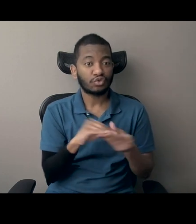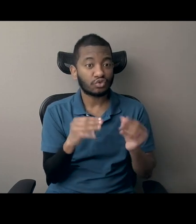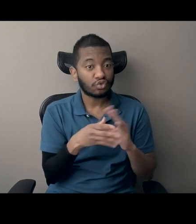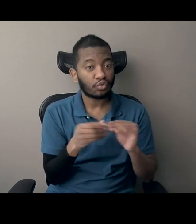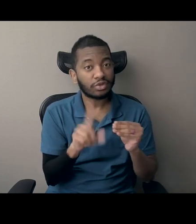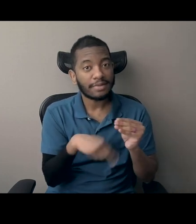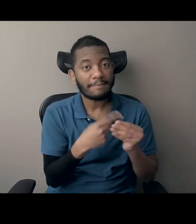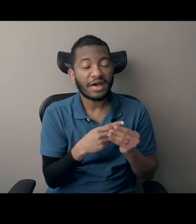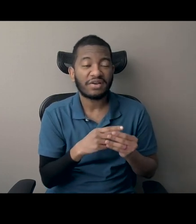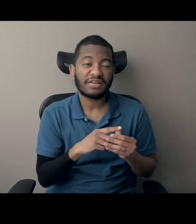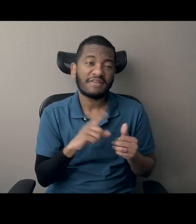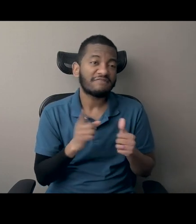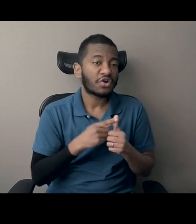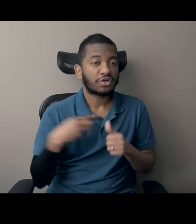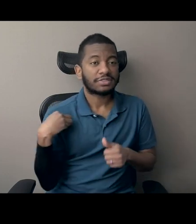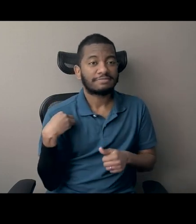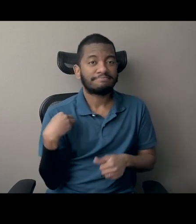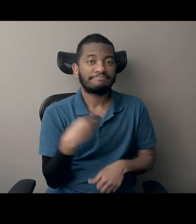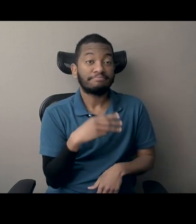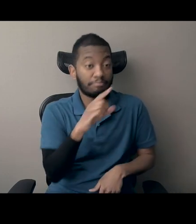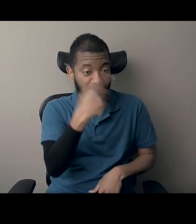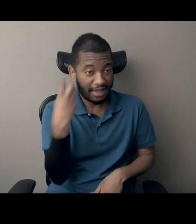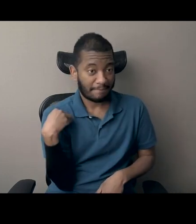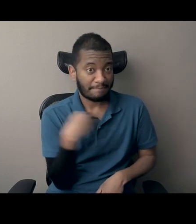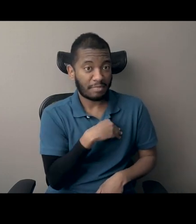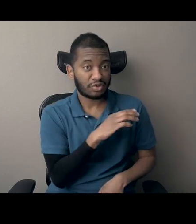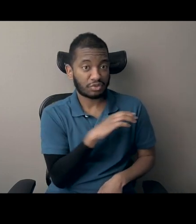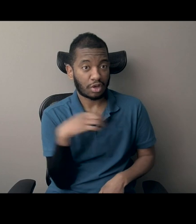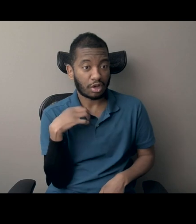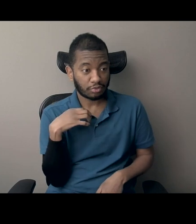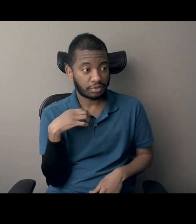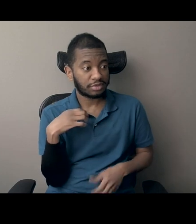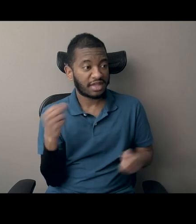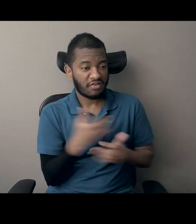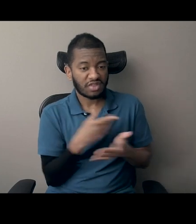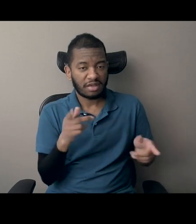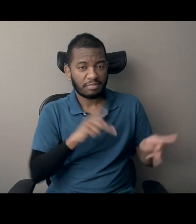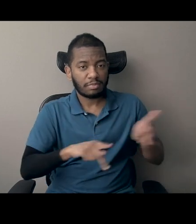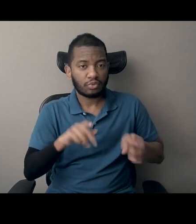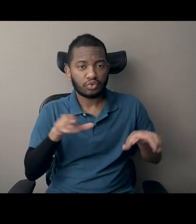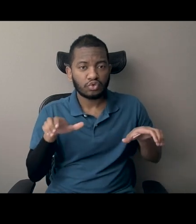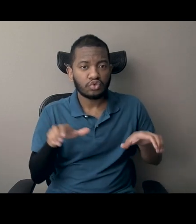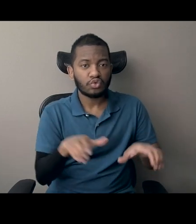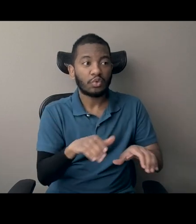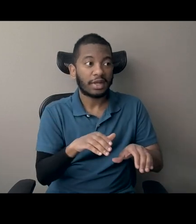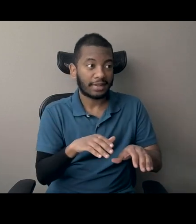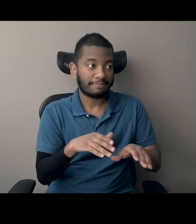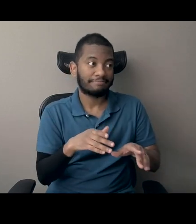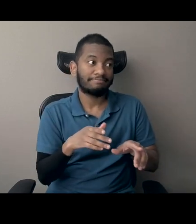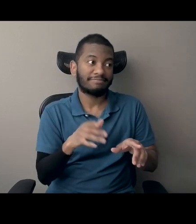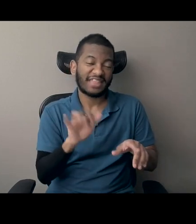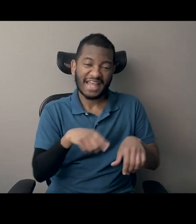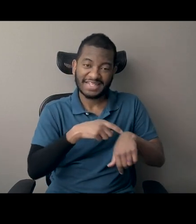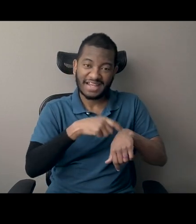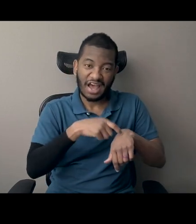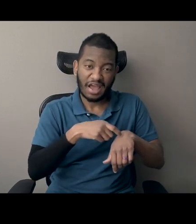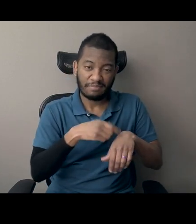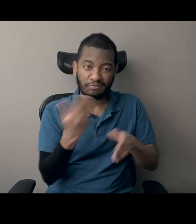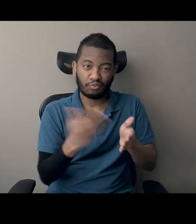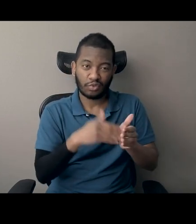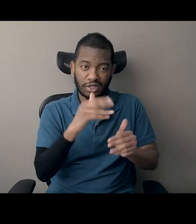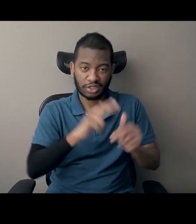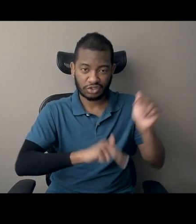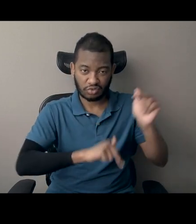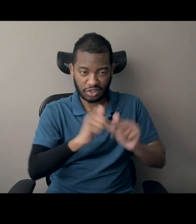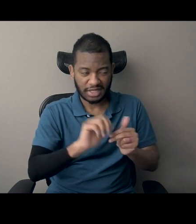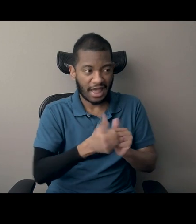what Black people were doing in the reconstruction era coming out of centuries of enslavement and the way that they were building their